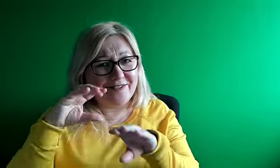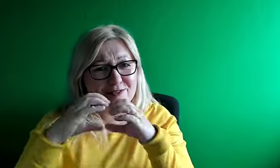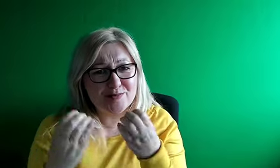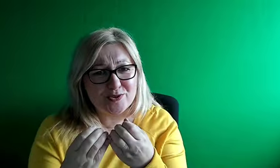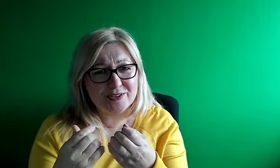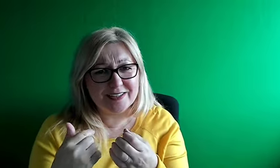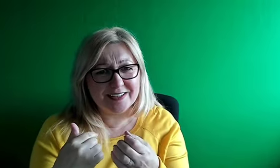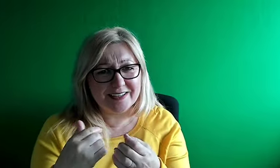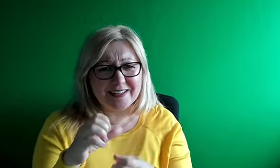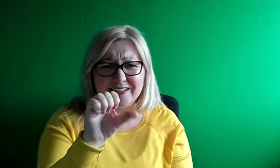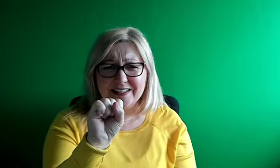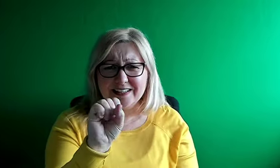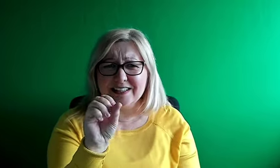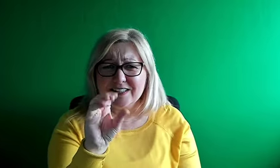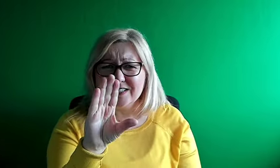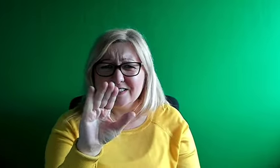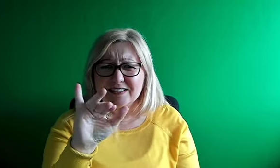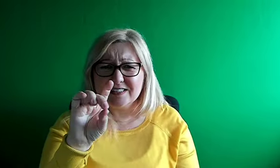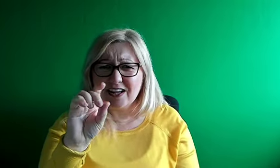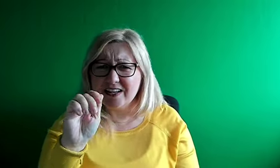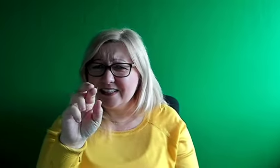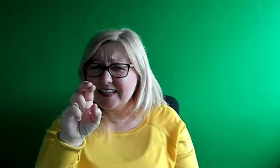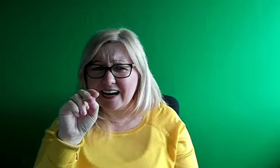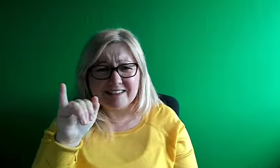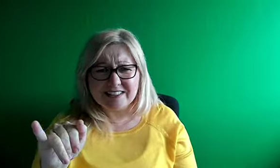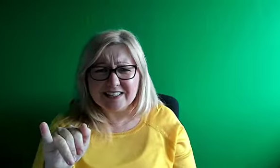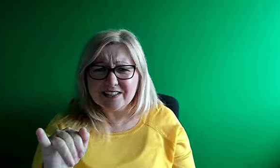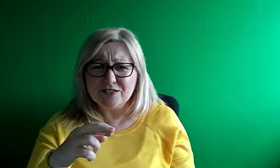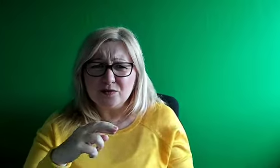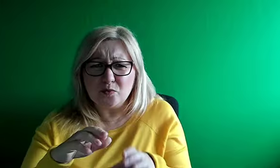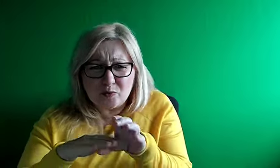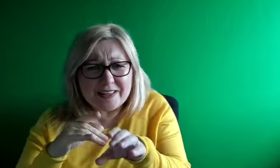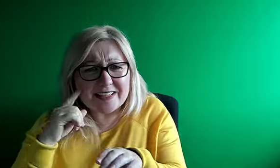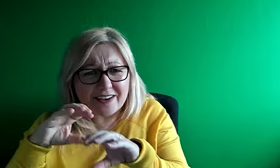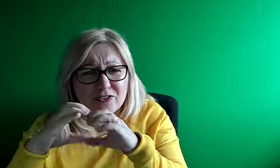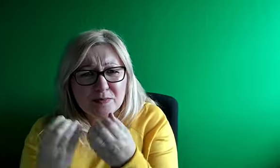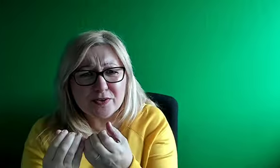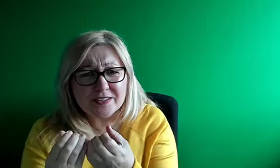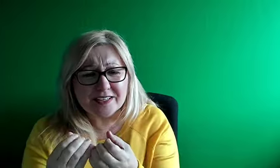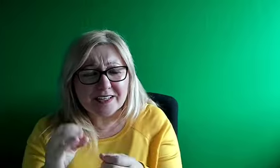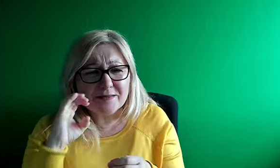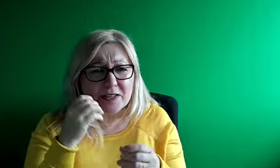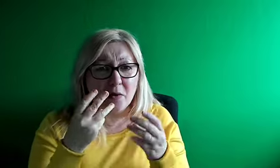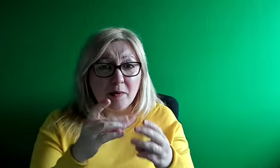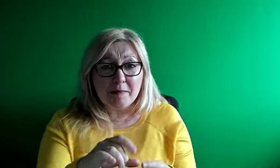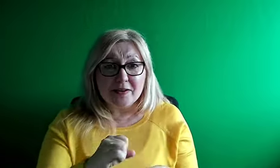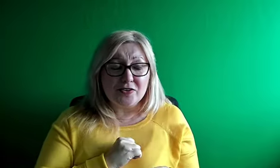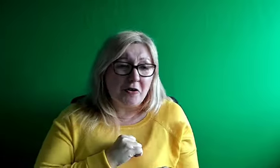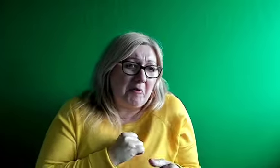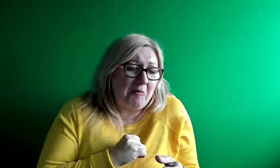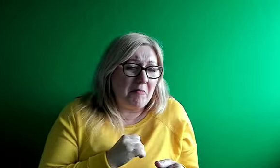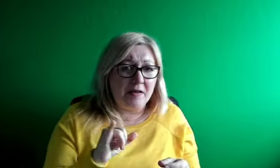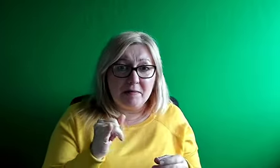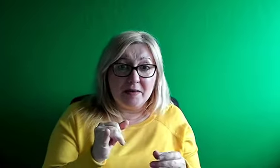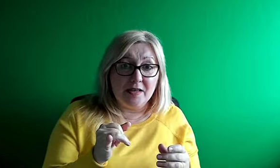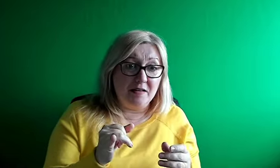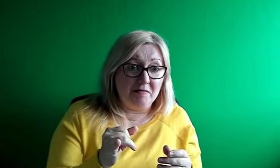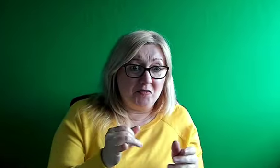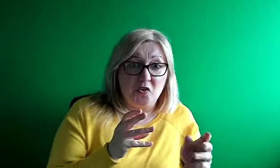children can go into shops, can go to, you know, wherever they are during the day, they can call things to people, because I mean, I completely agree with what our